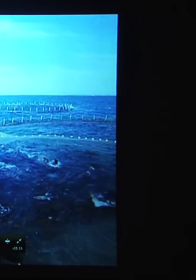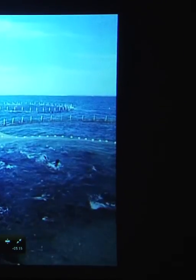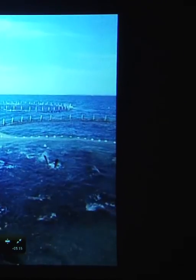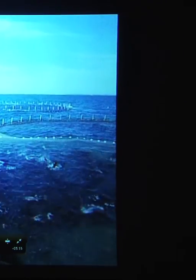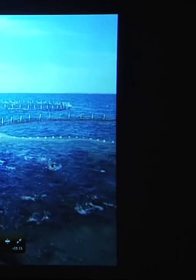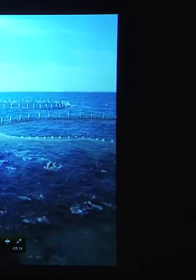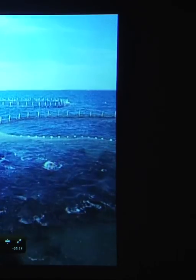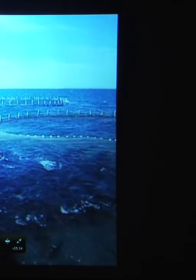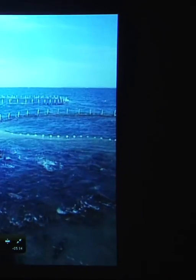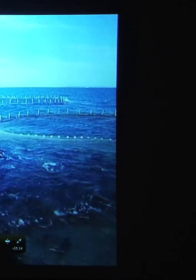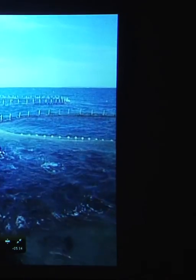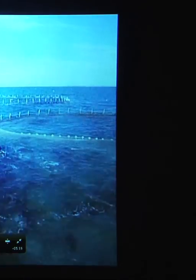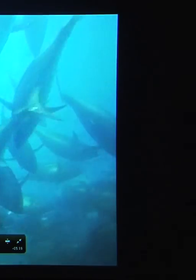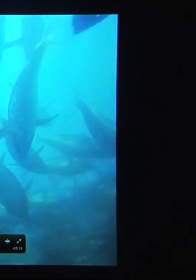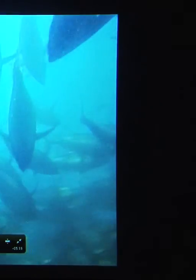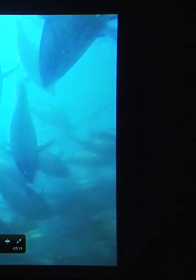world's best tuna divers.